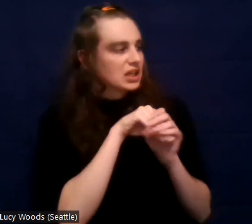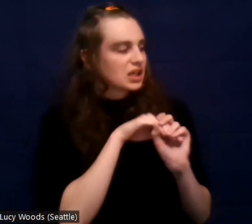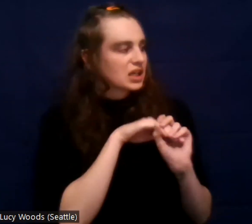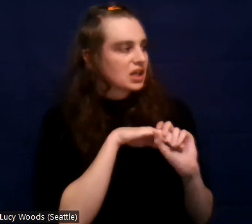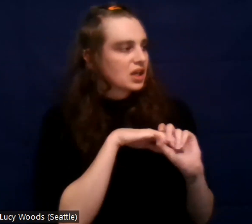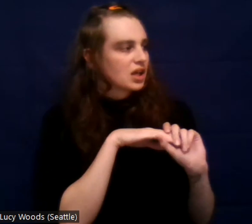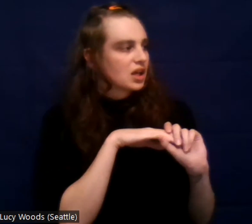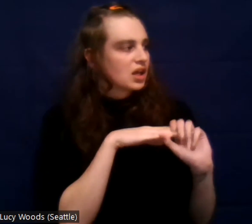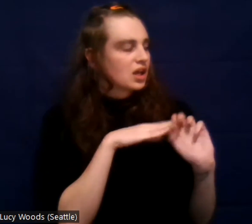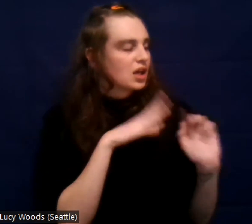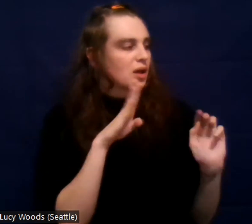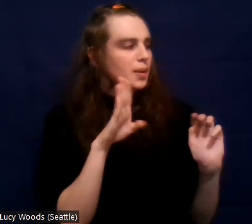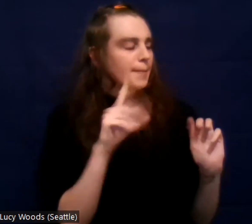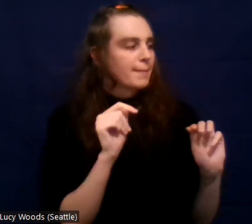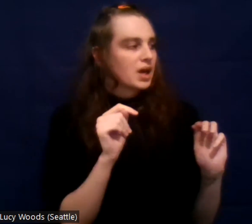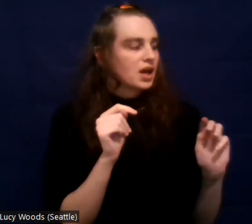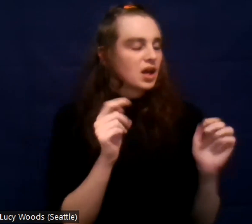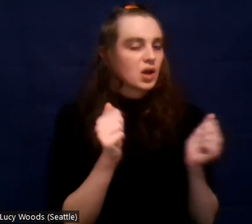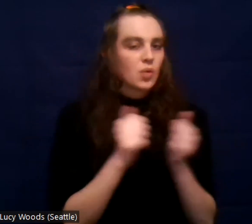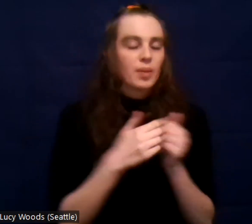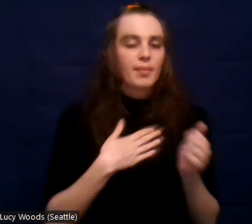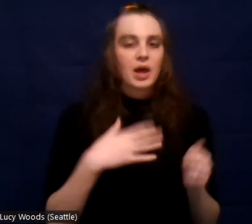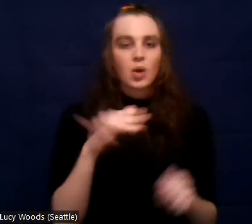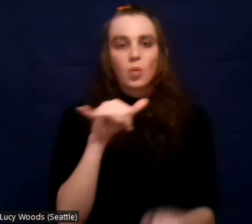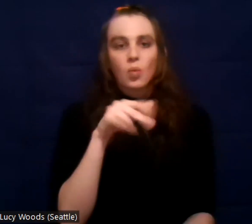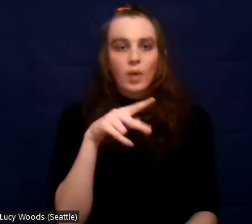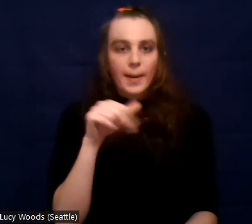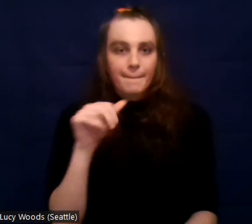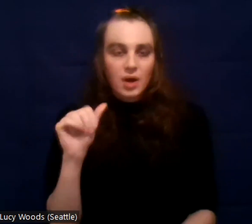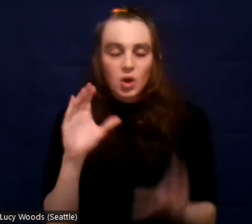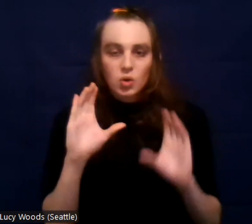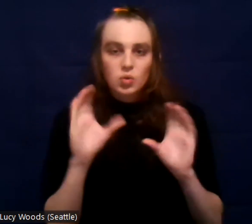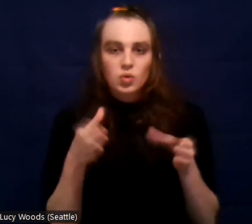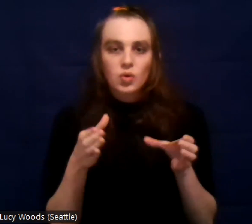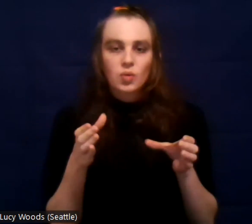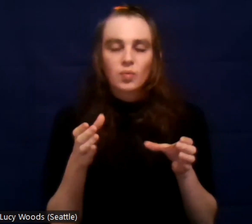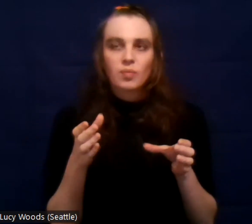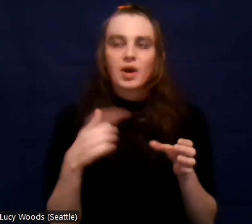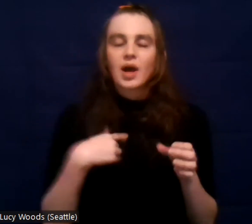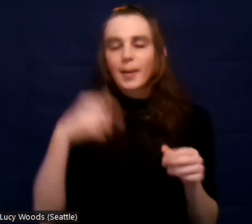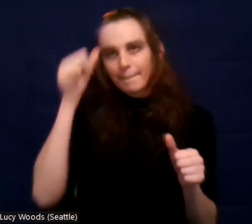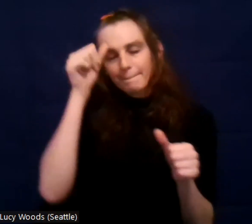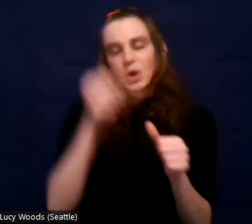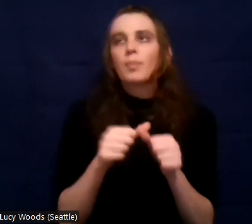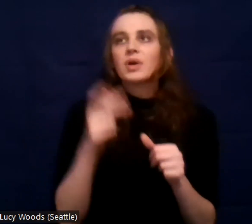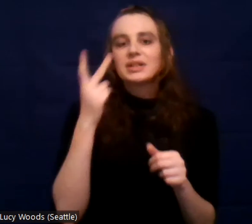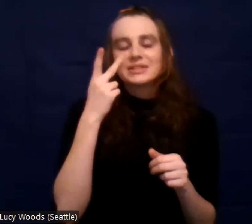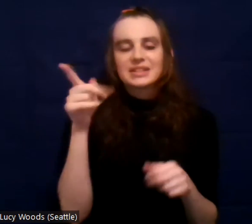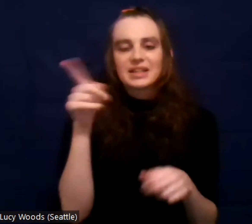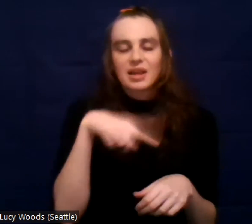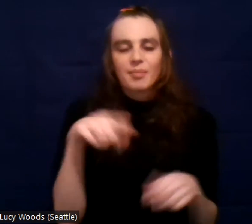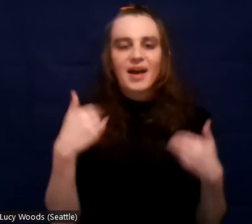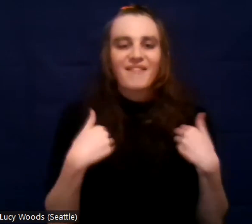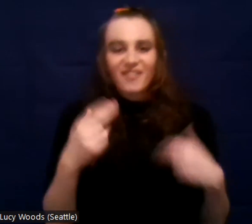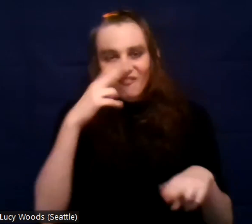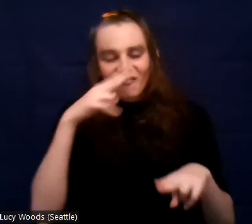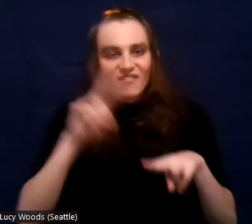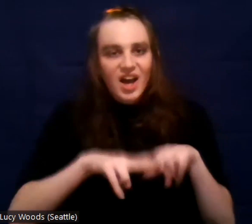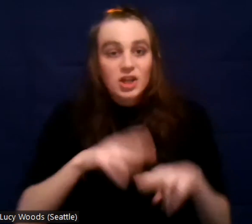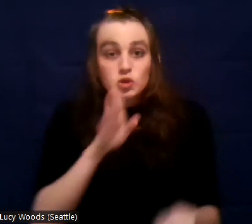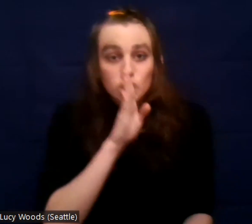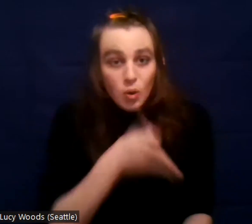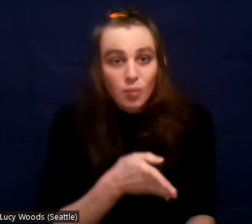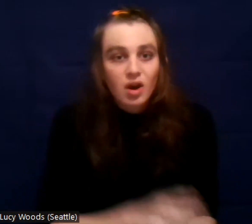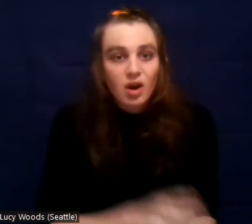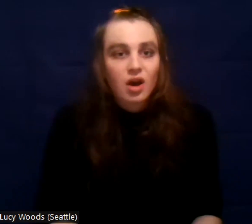Lafayette, that day when I seen them having fun sober, I